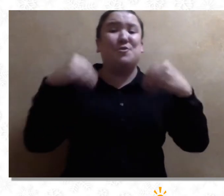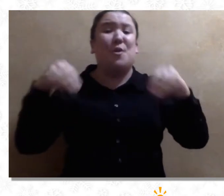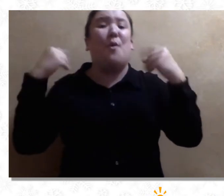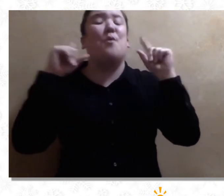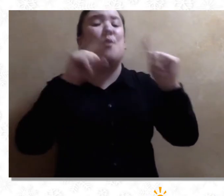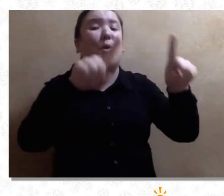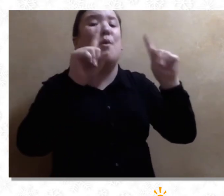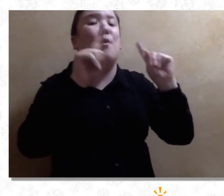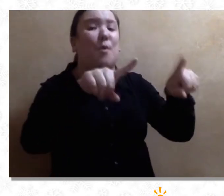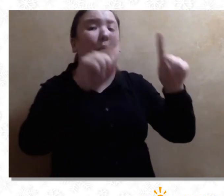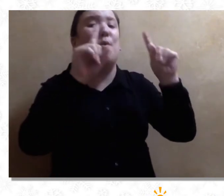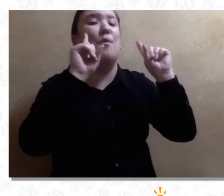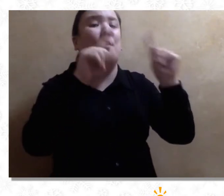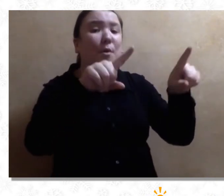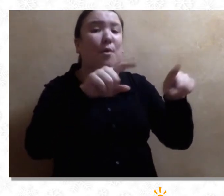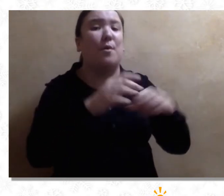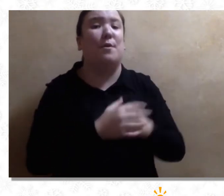to the store.